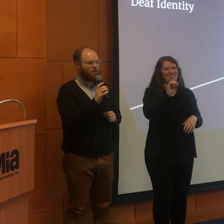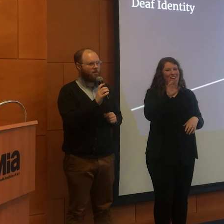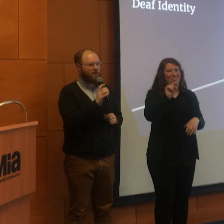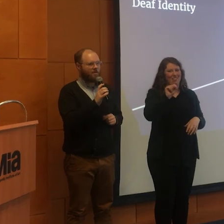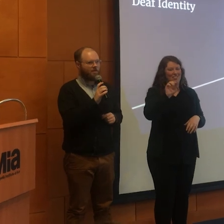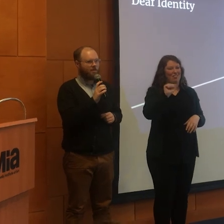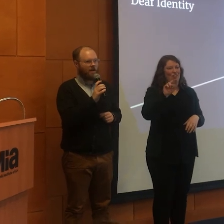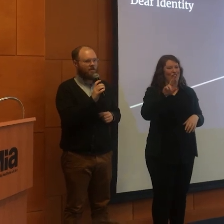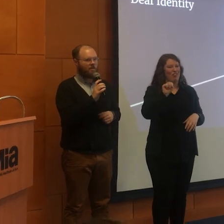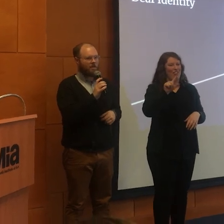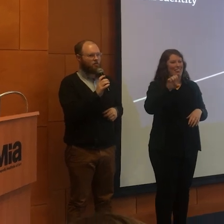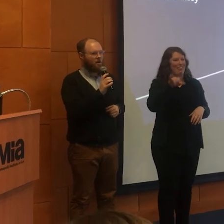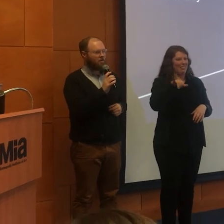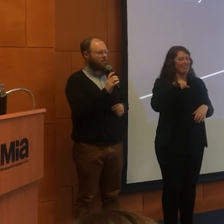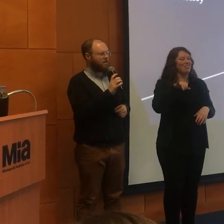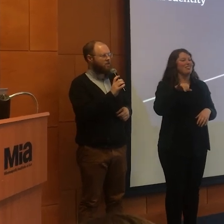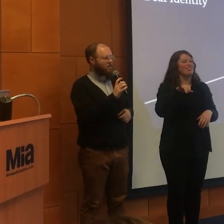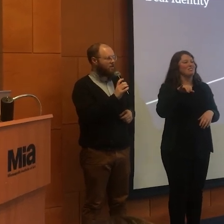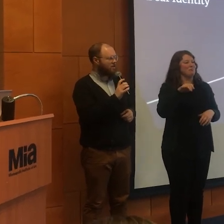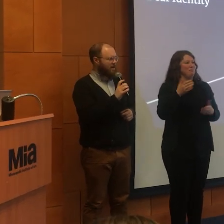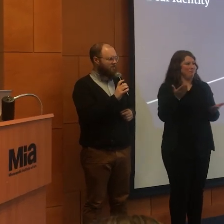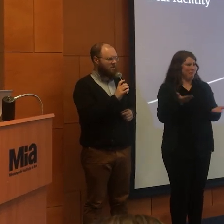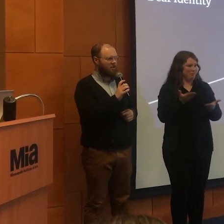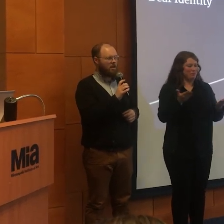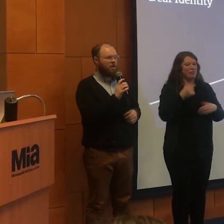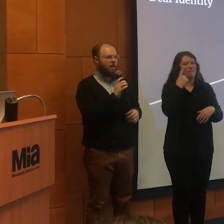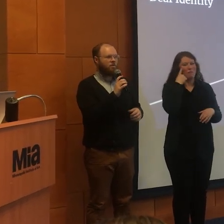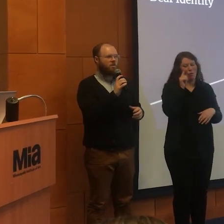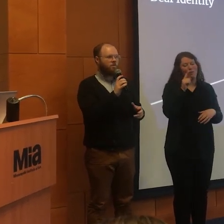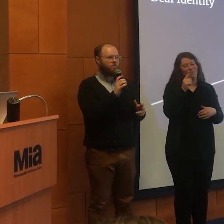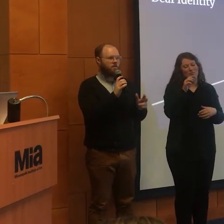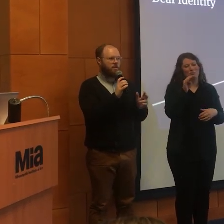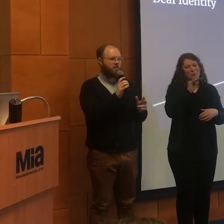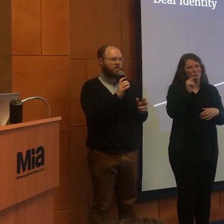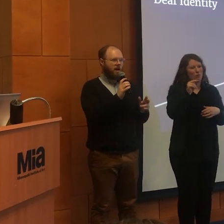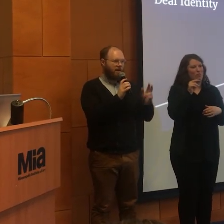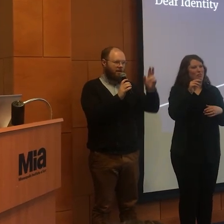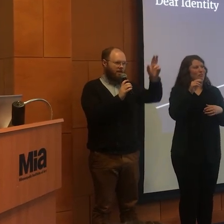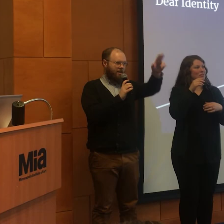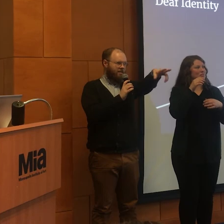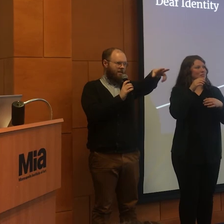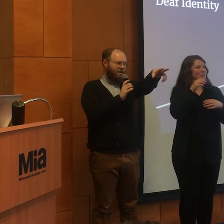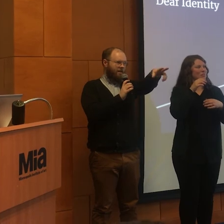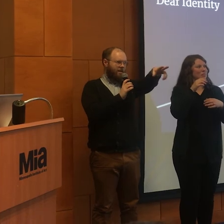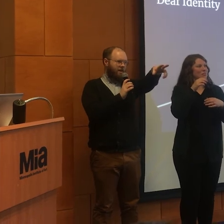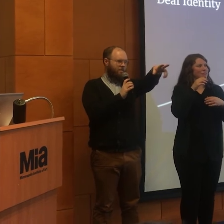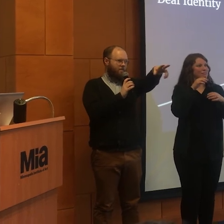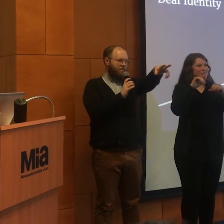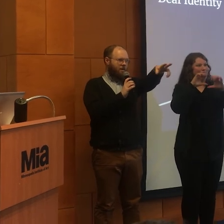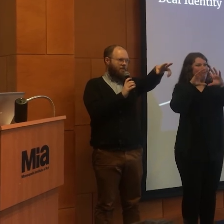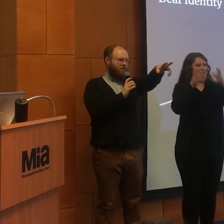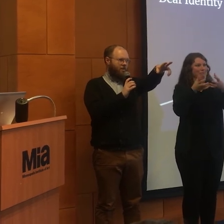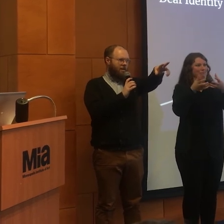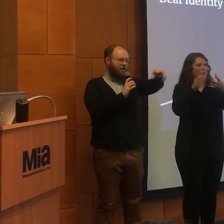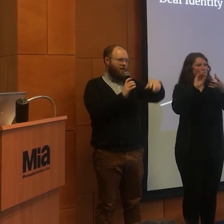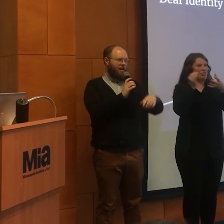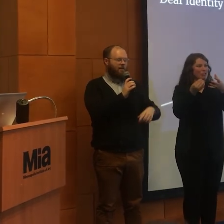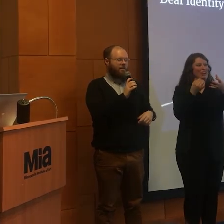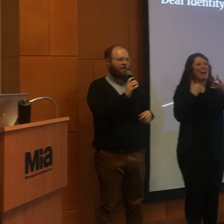Director at the Metropolitan Regional Arts Council. And we just released guidelines that Marta's showing in the back there